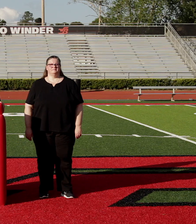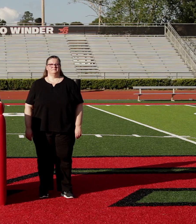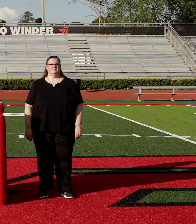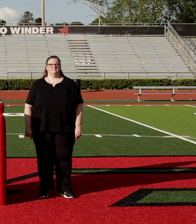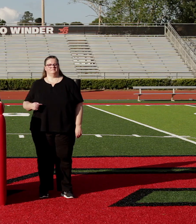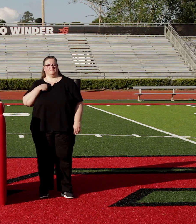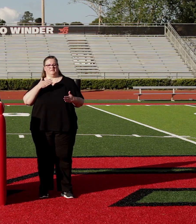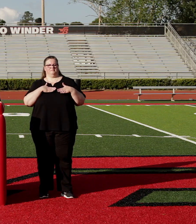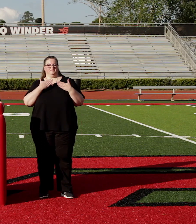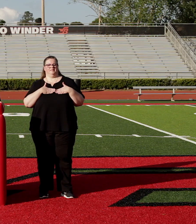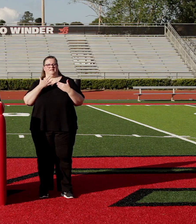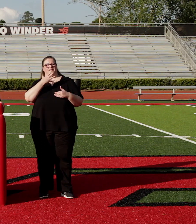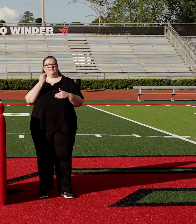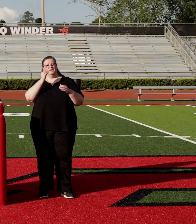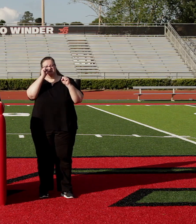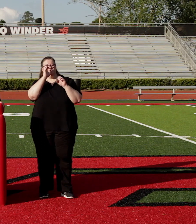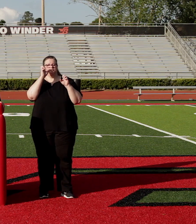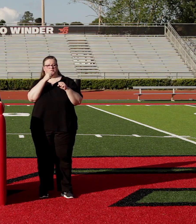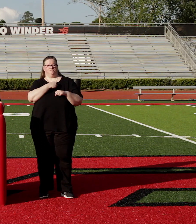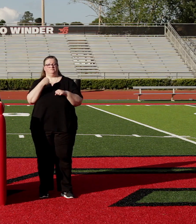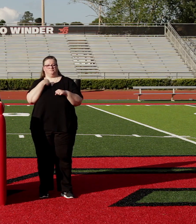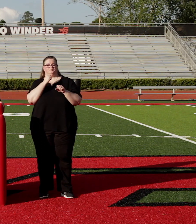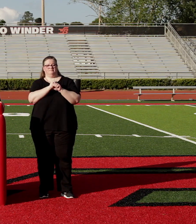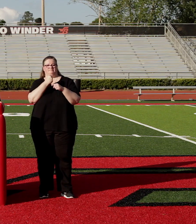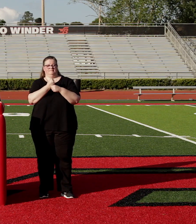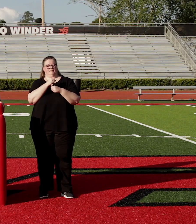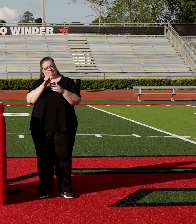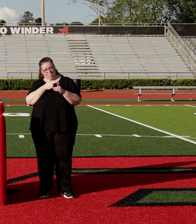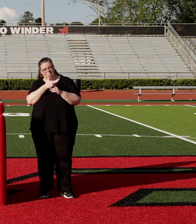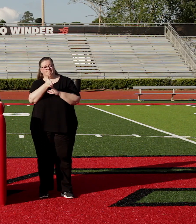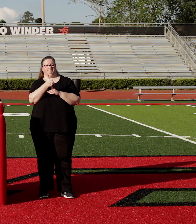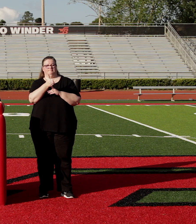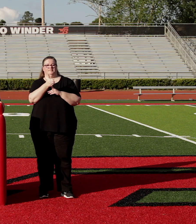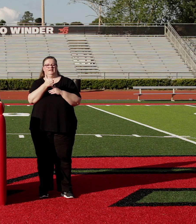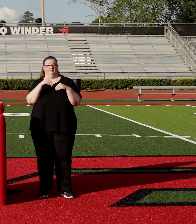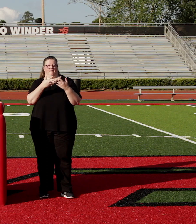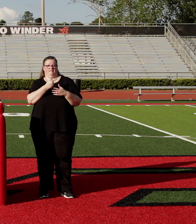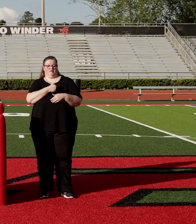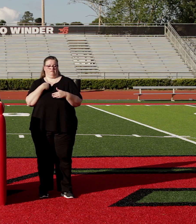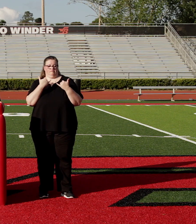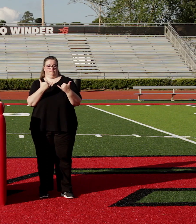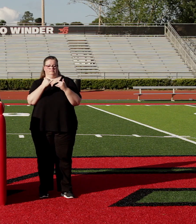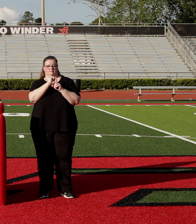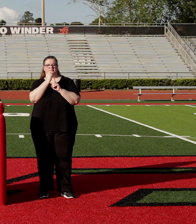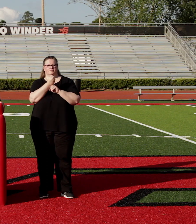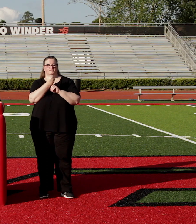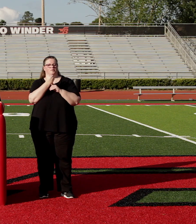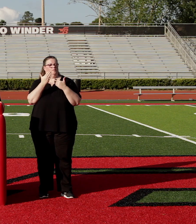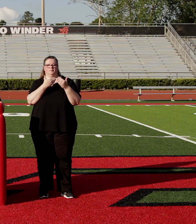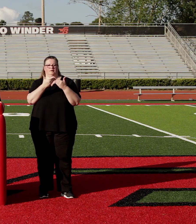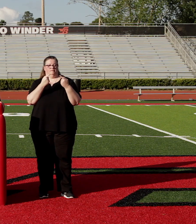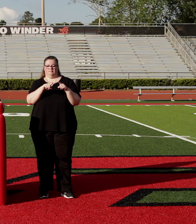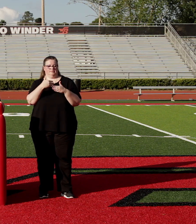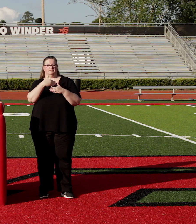I'm glad and frankly surprised to have made it this far in life given our current circumstances. So whatever comes next, I'm ready for it.